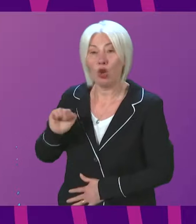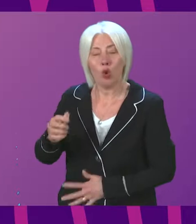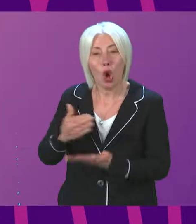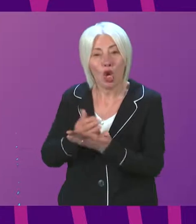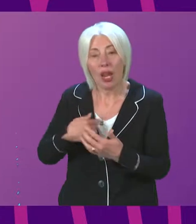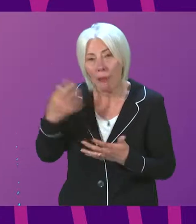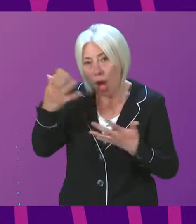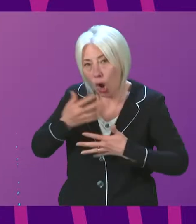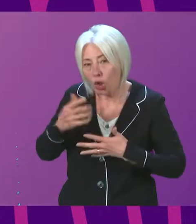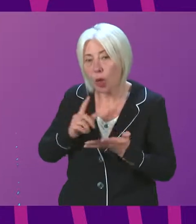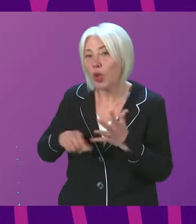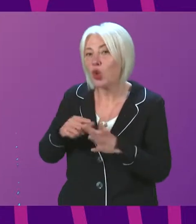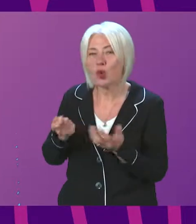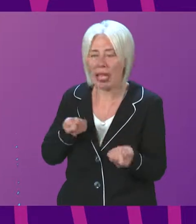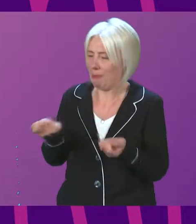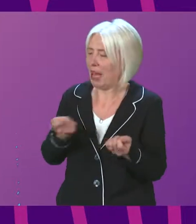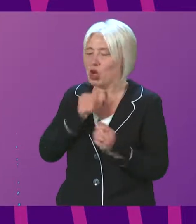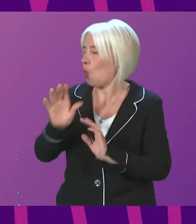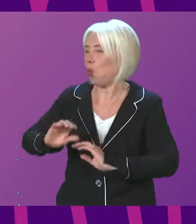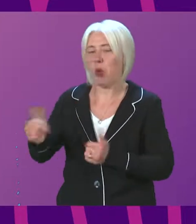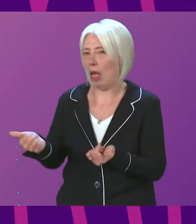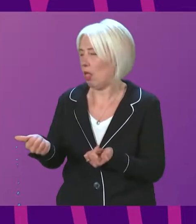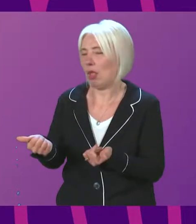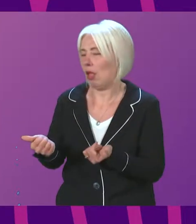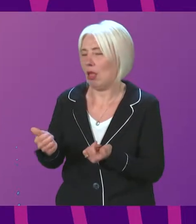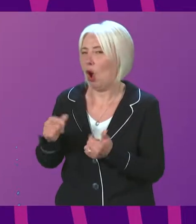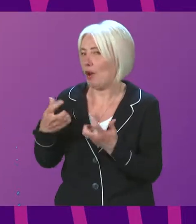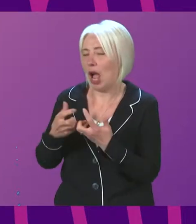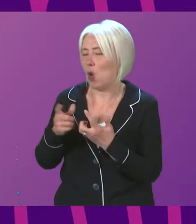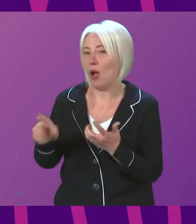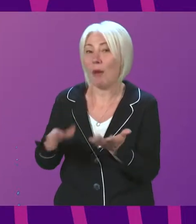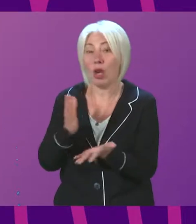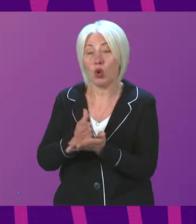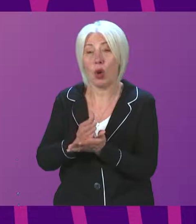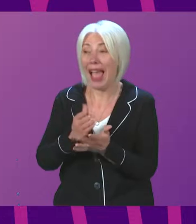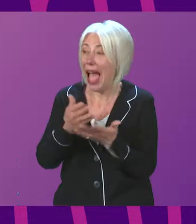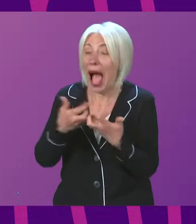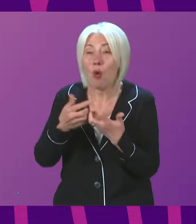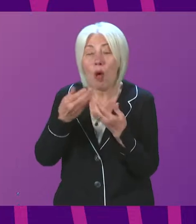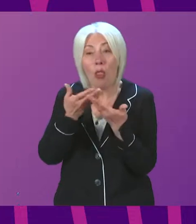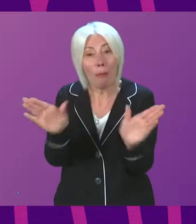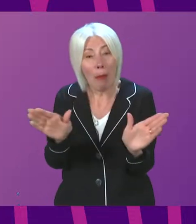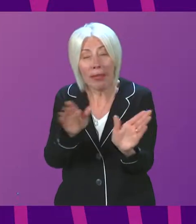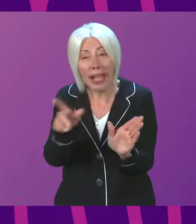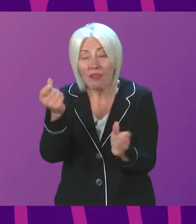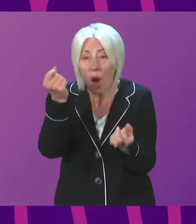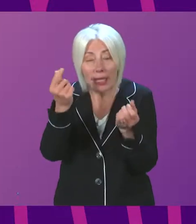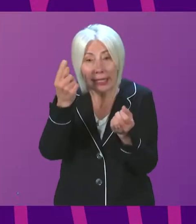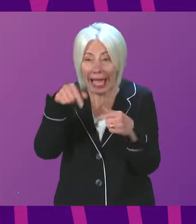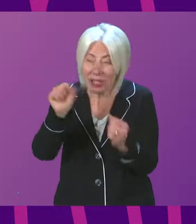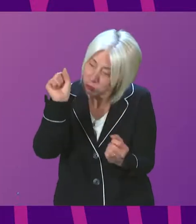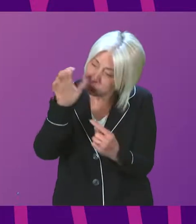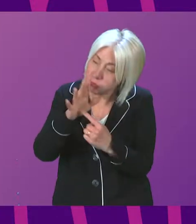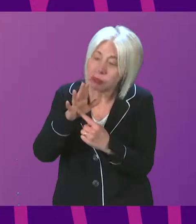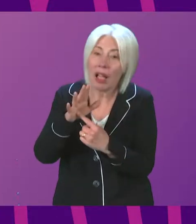UK government mismanagement and will our independence prospectus help the public understand why it's critical these